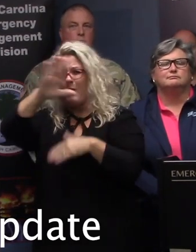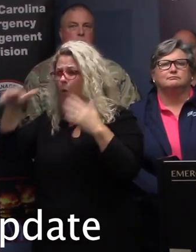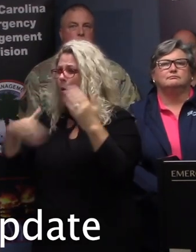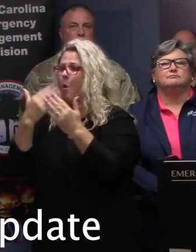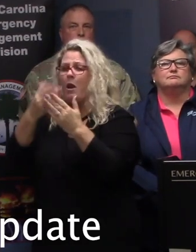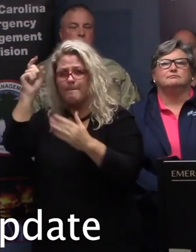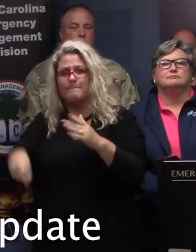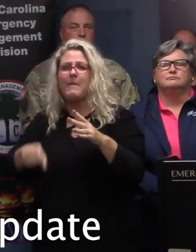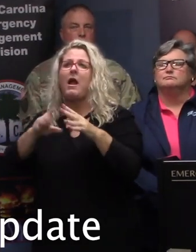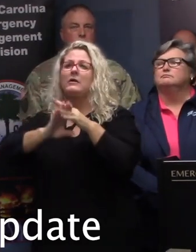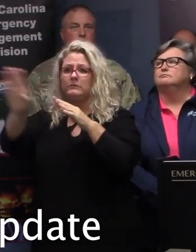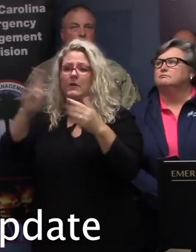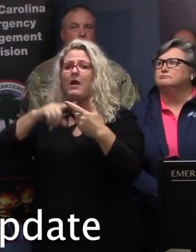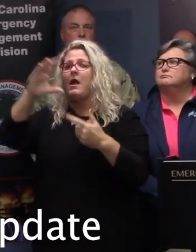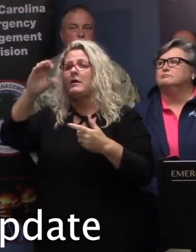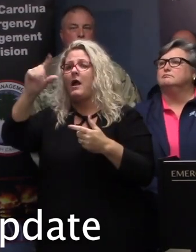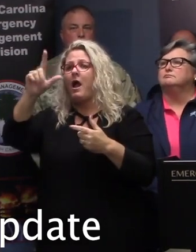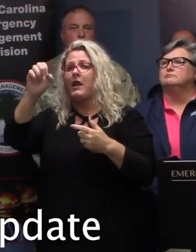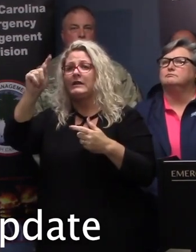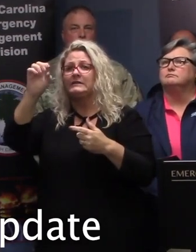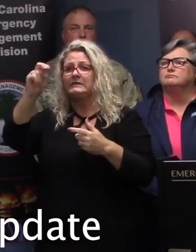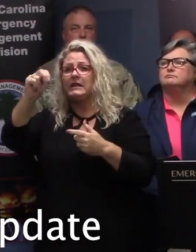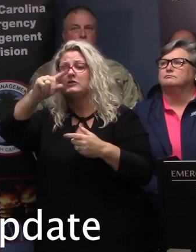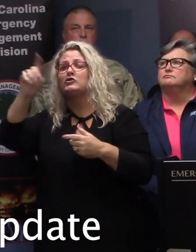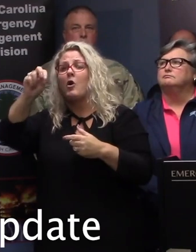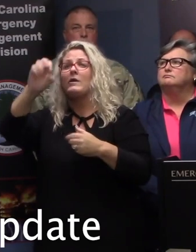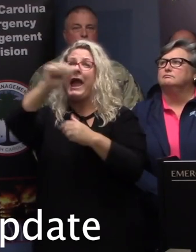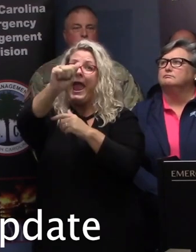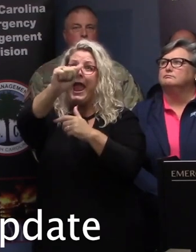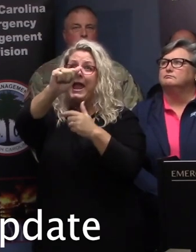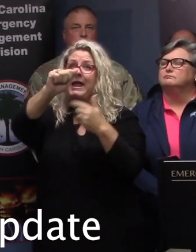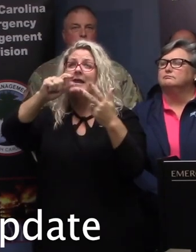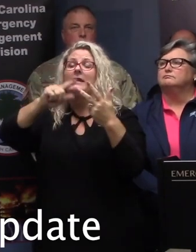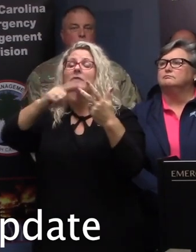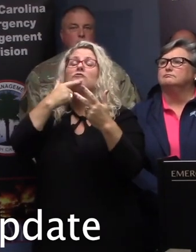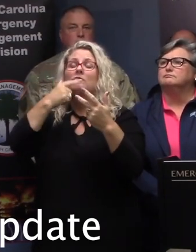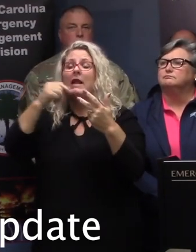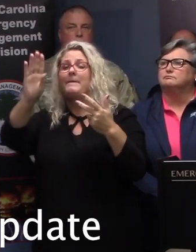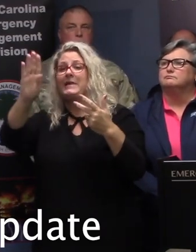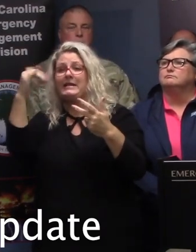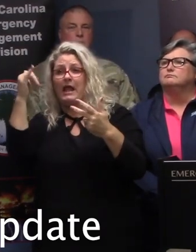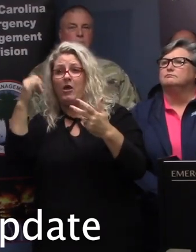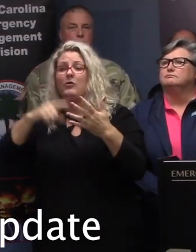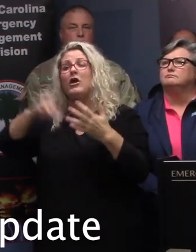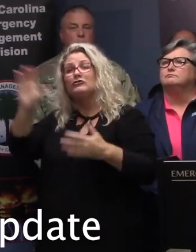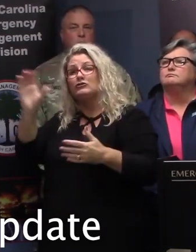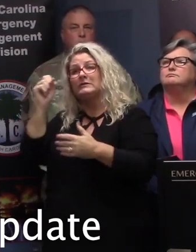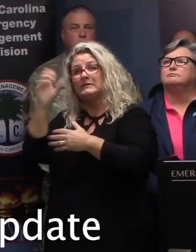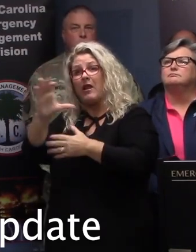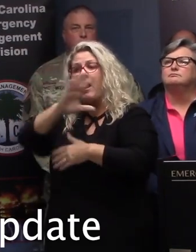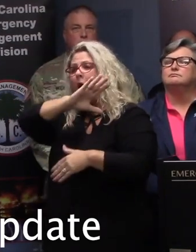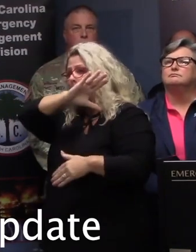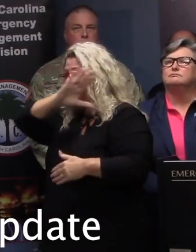County. Colleton County, Zone A, which is red, Zone B, which is yellow. Charleston County, it's all of